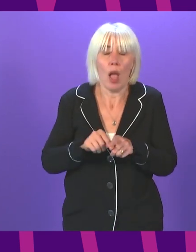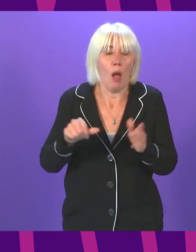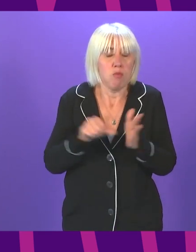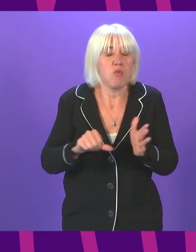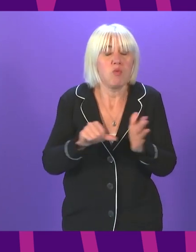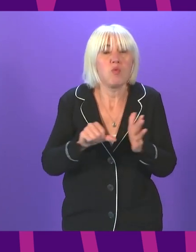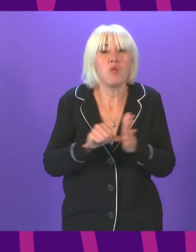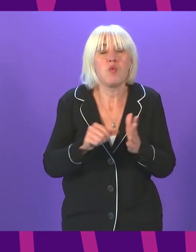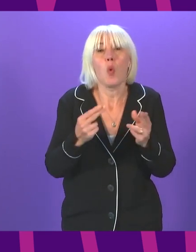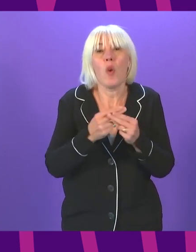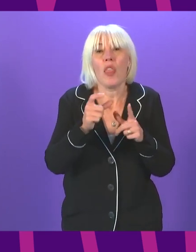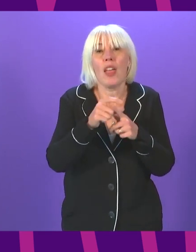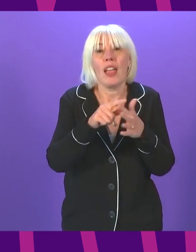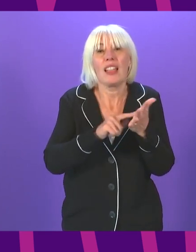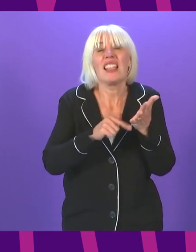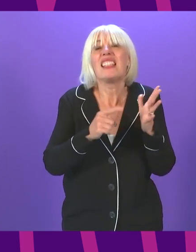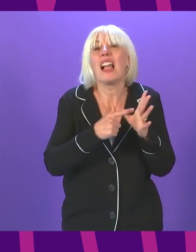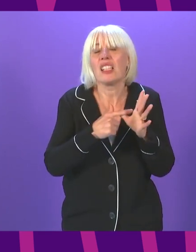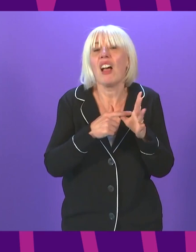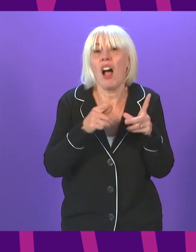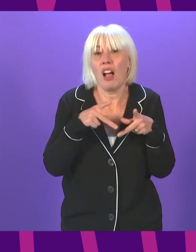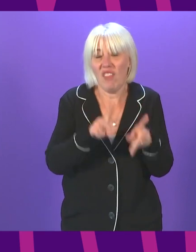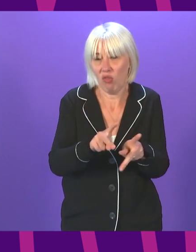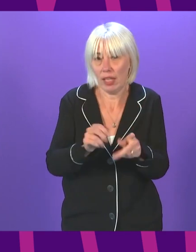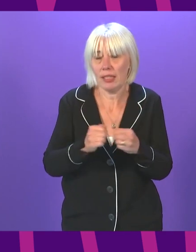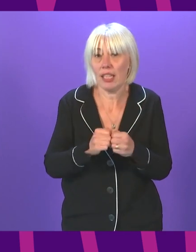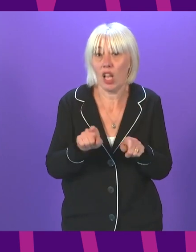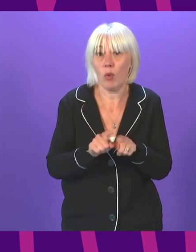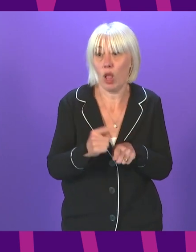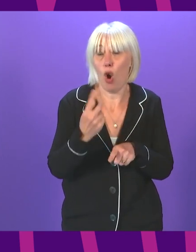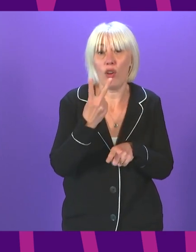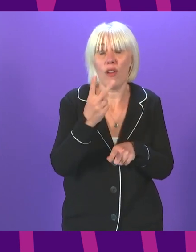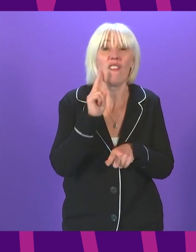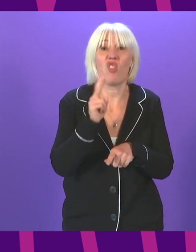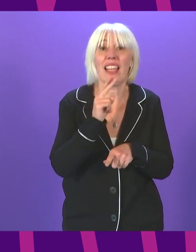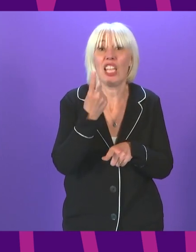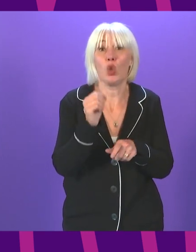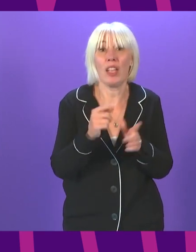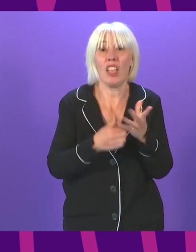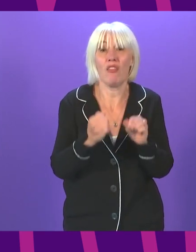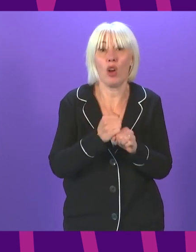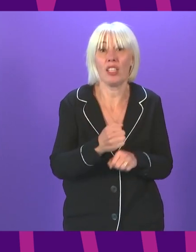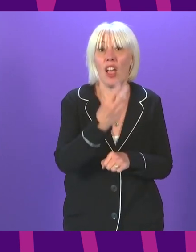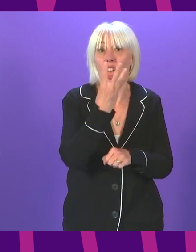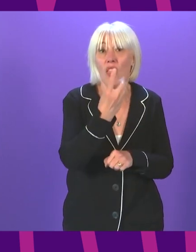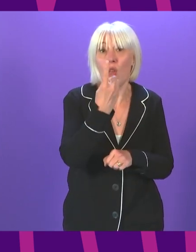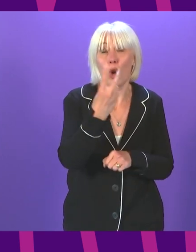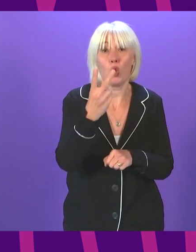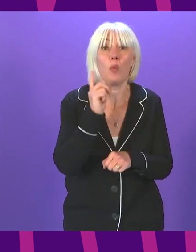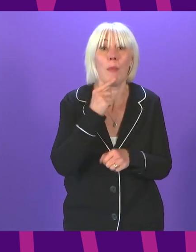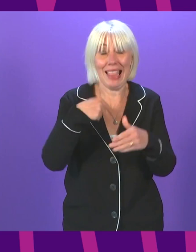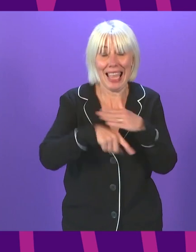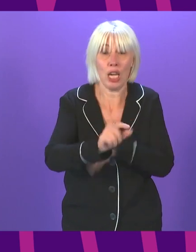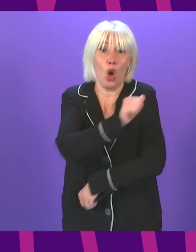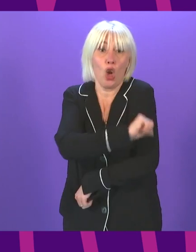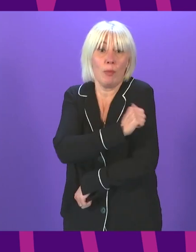And we can see that very clearly in the recent data. On Friday 20th of August, there were 312 people in hospital with Covid.